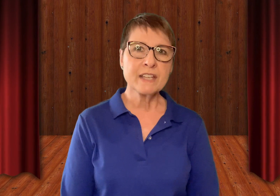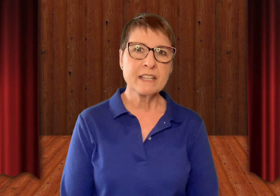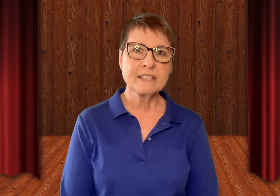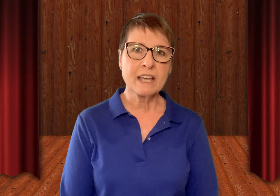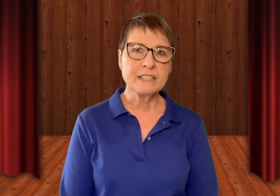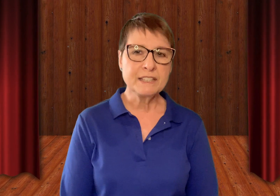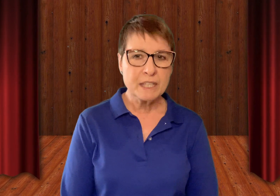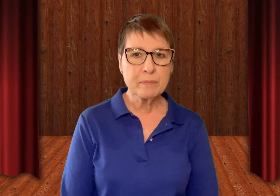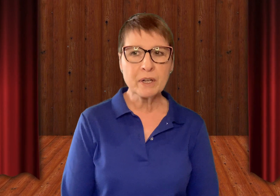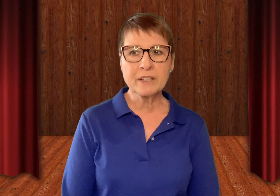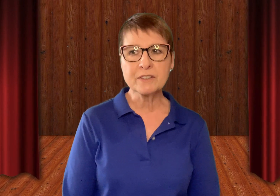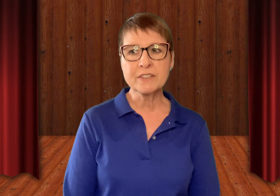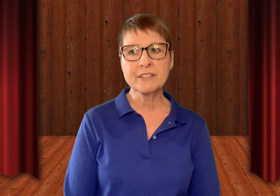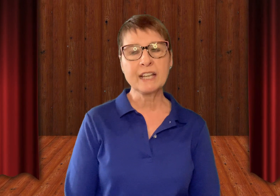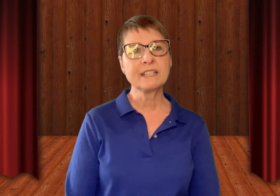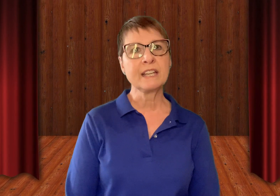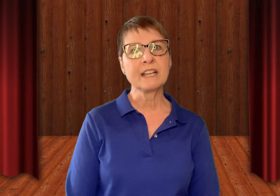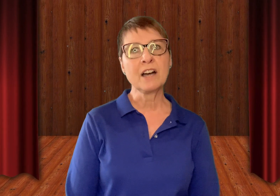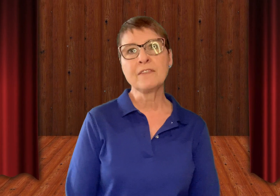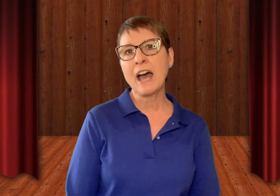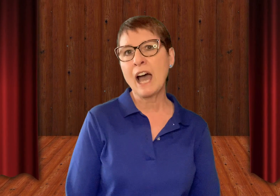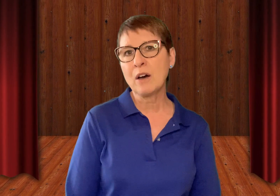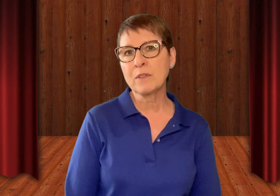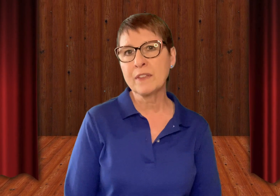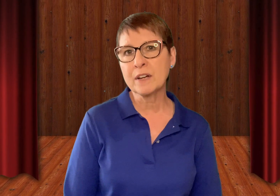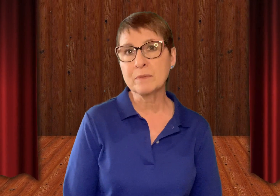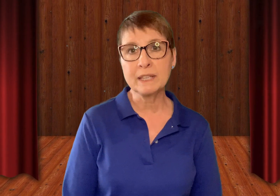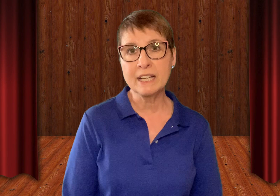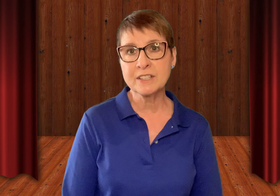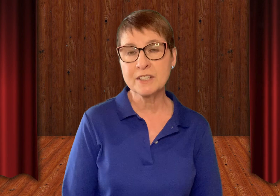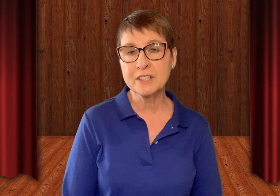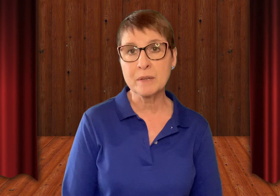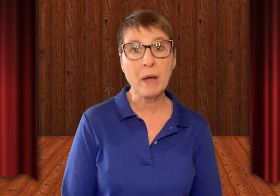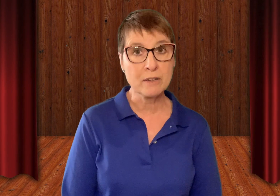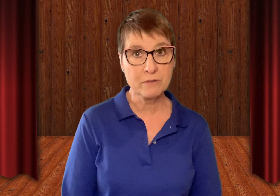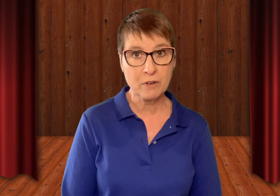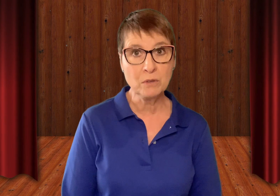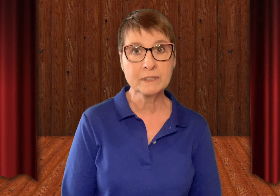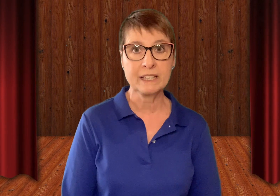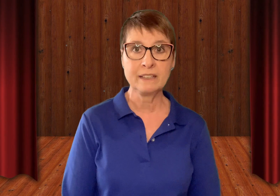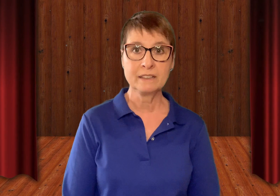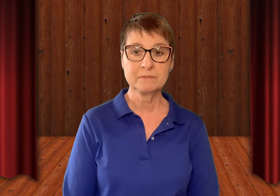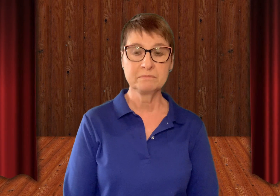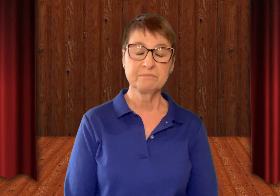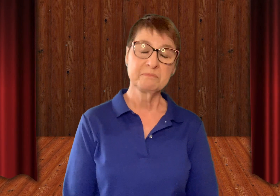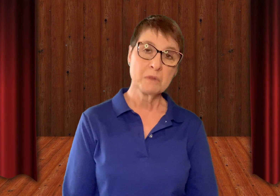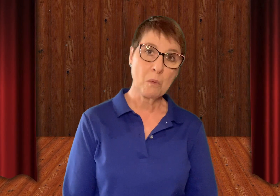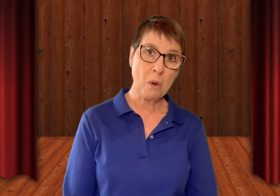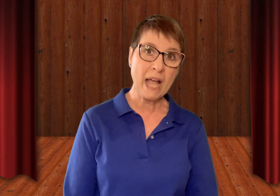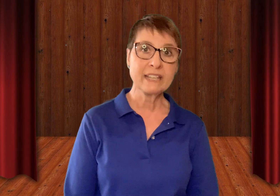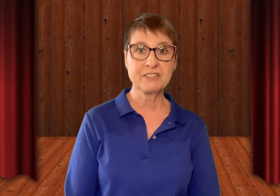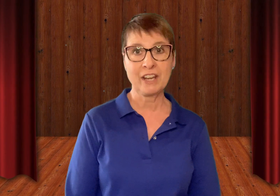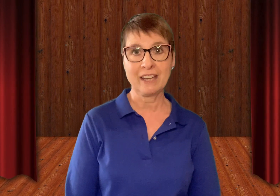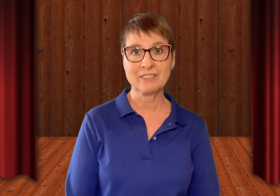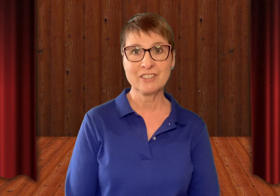us a deeper understanding of how their relationship unfolded, why it changed,